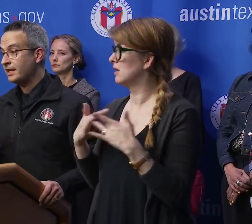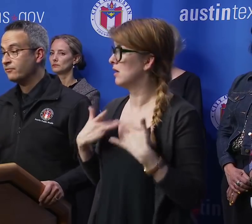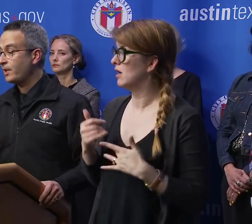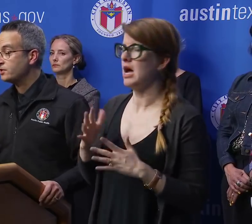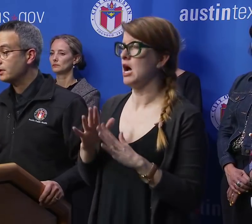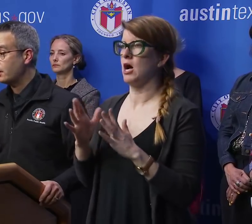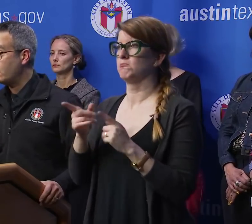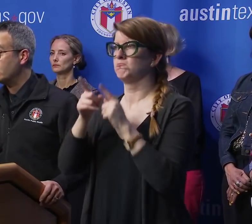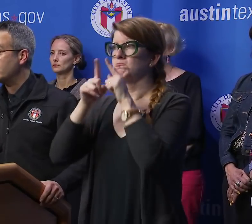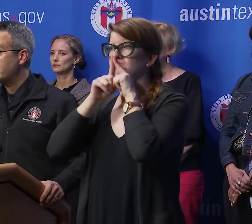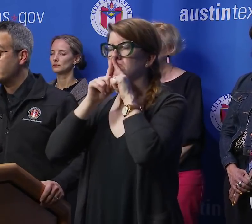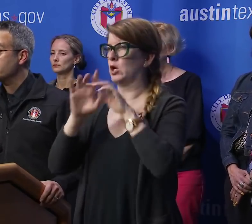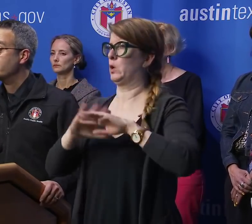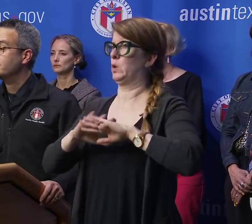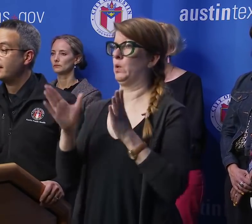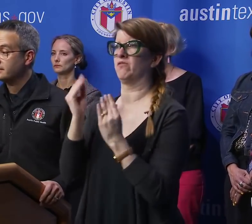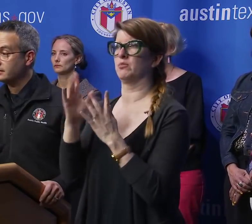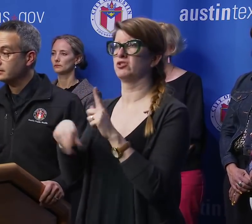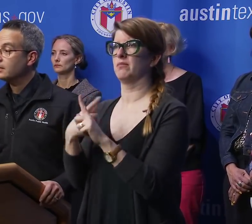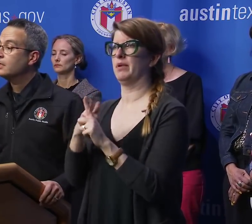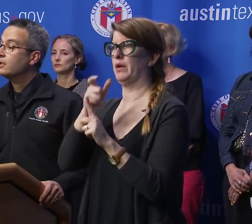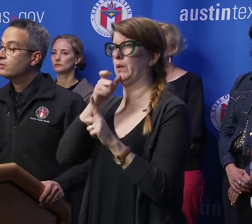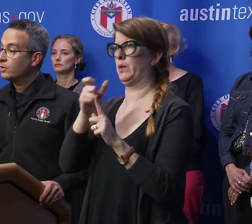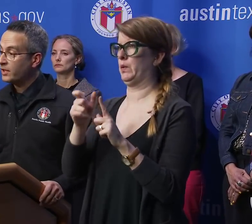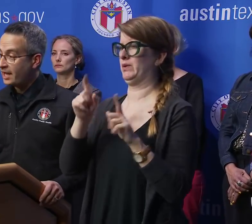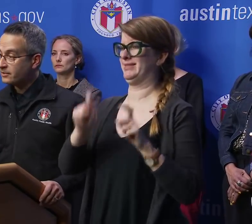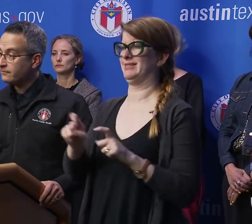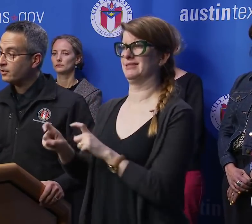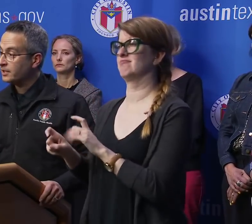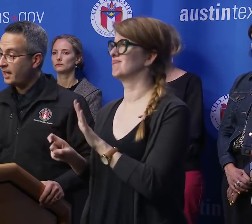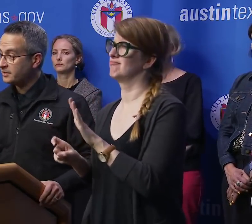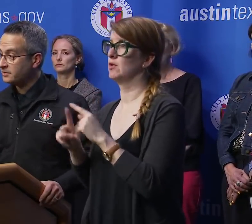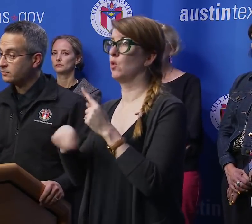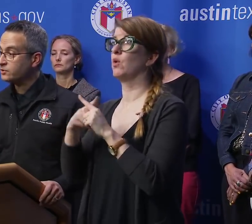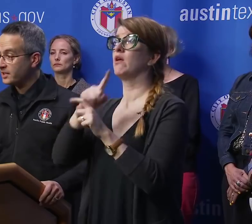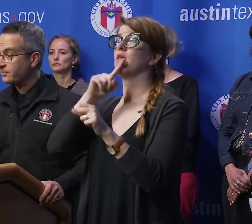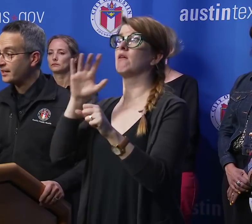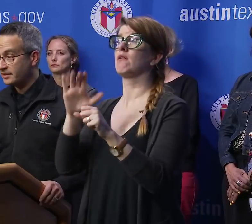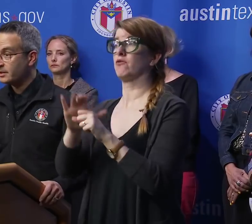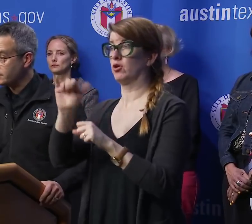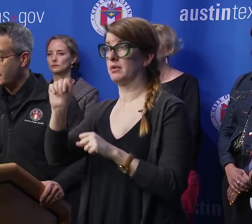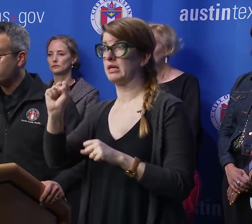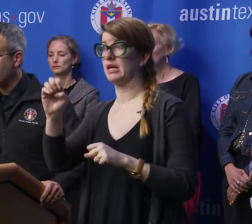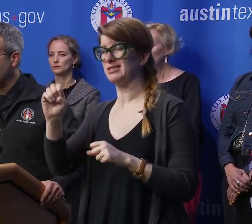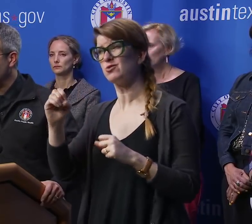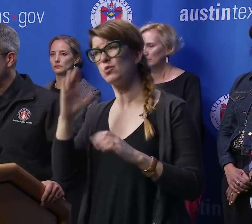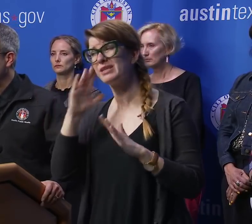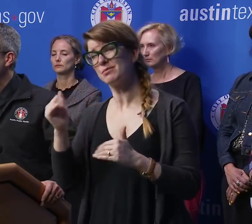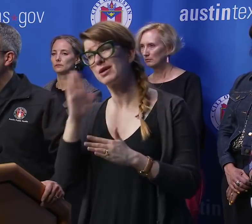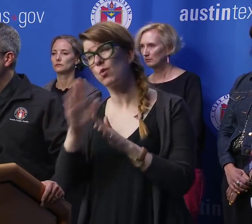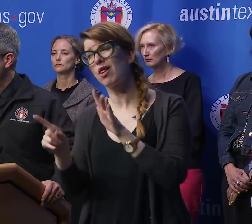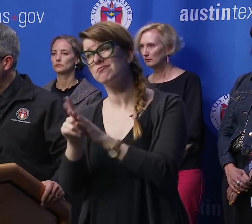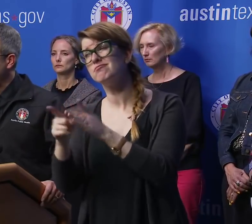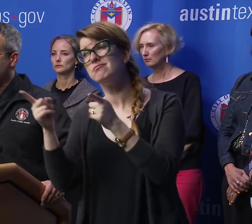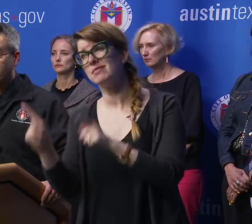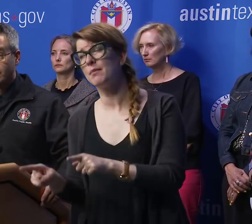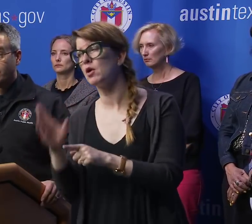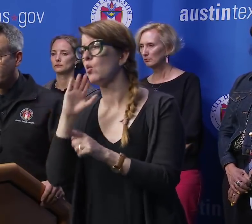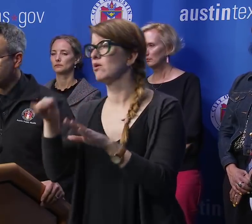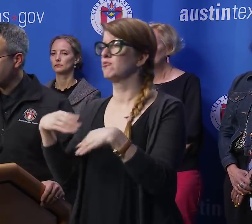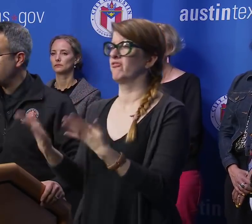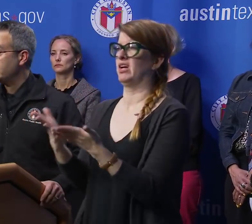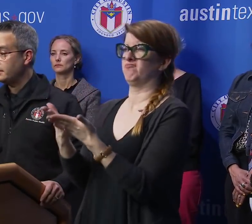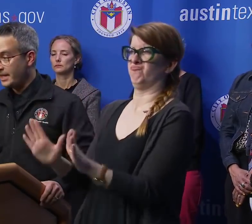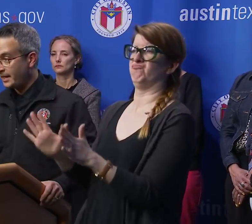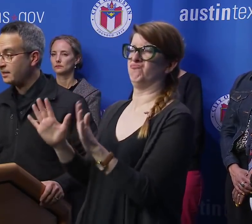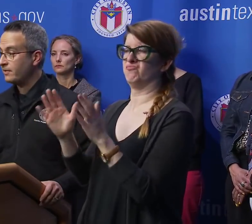won't provide any information at all on individuals being tested. When we have confirmed cases, which we expect at some stage we will, then we'll provide our general